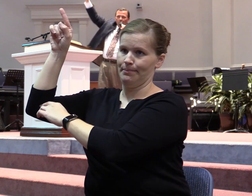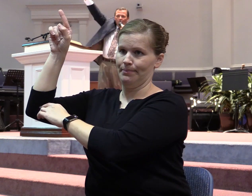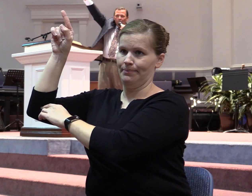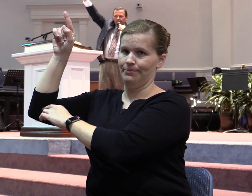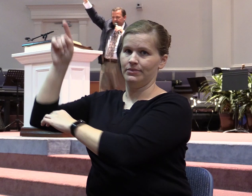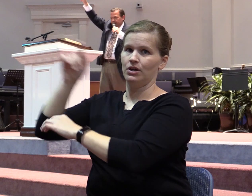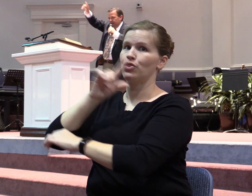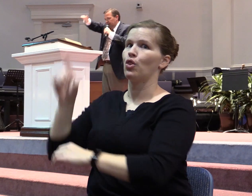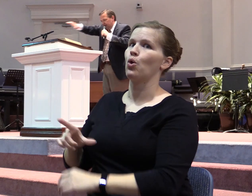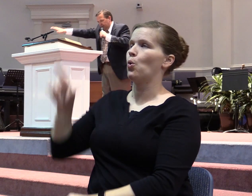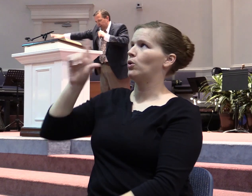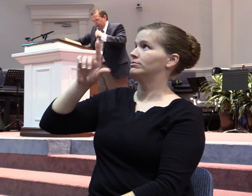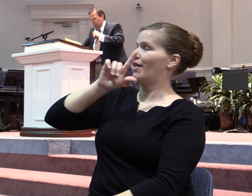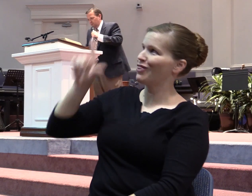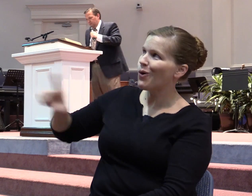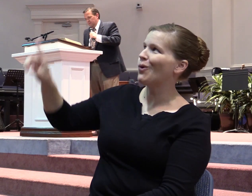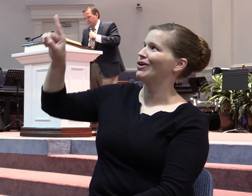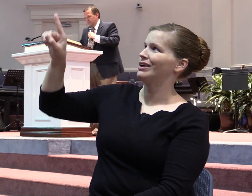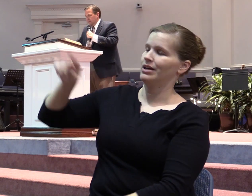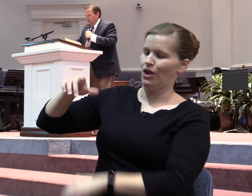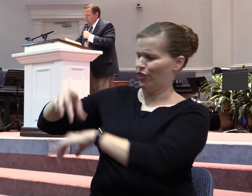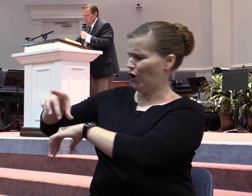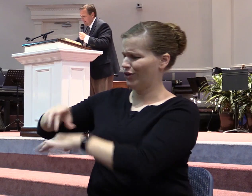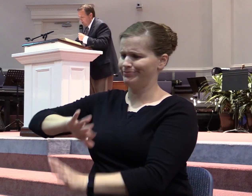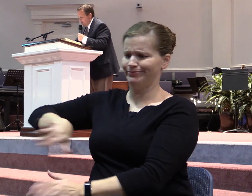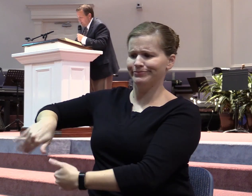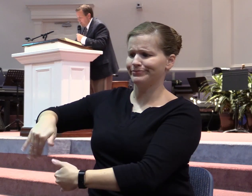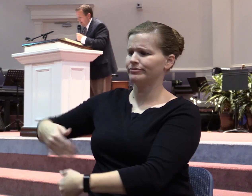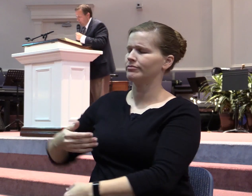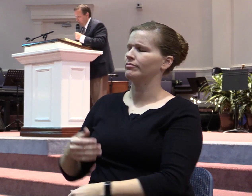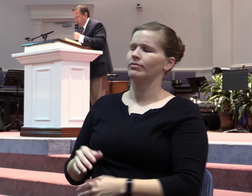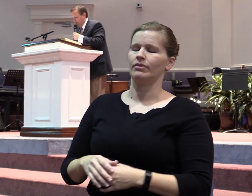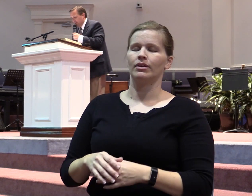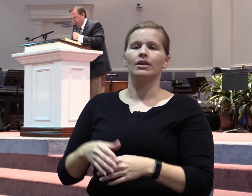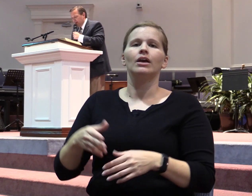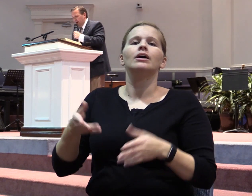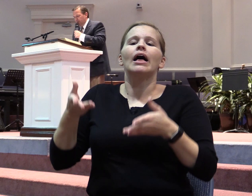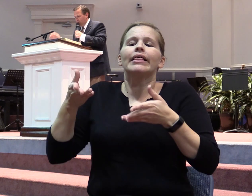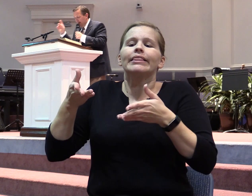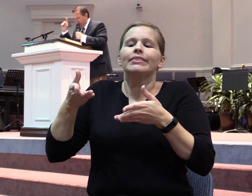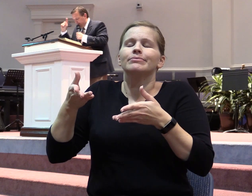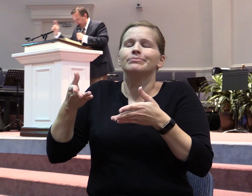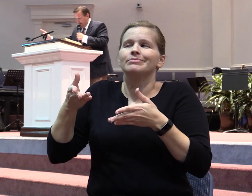Lord. Not the earth. I want you to leave this church tonight with more faith in God than you have in man.